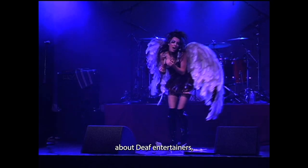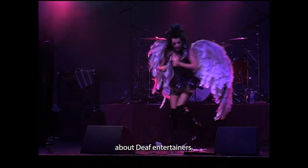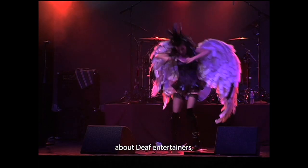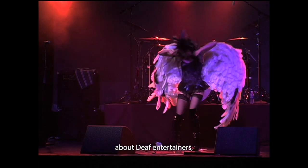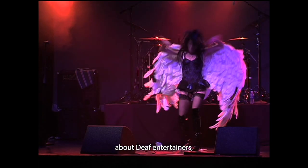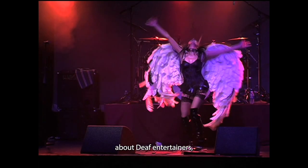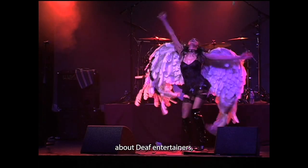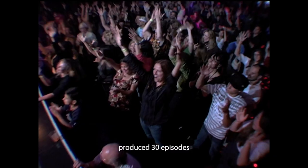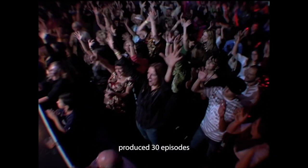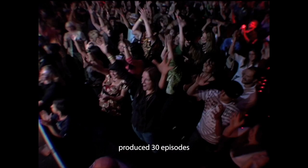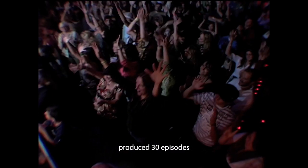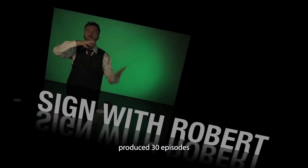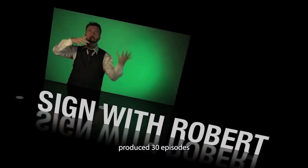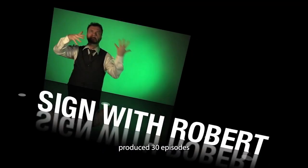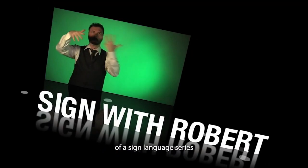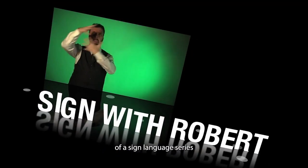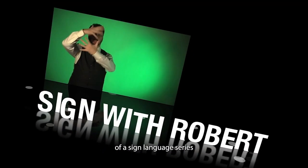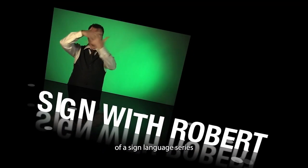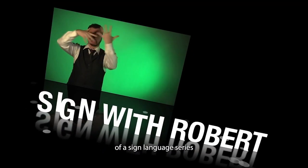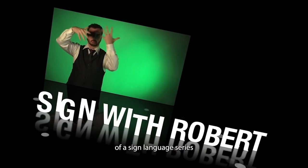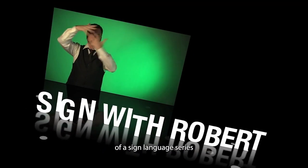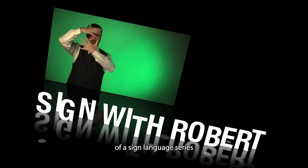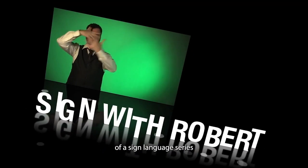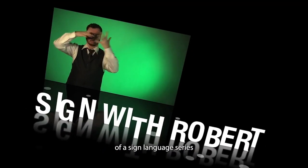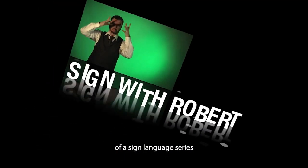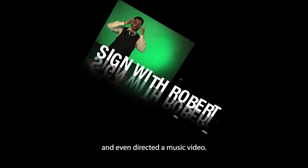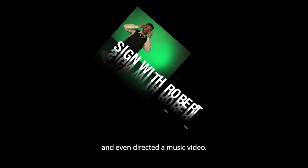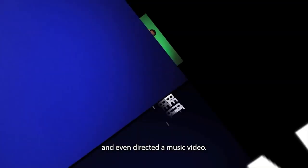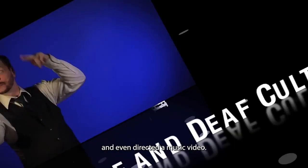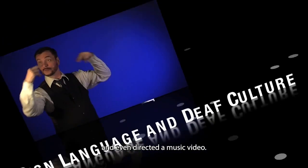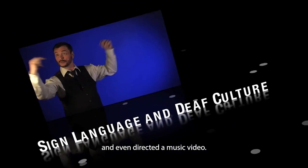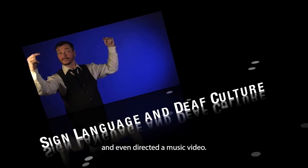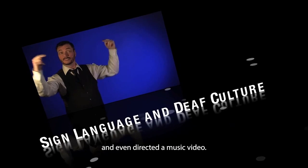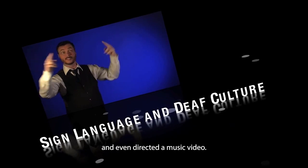entertainers, produced 30 episodes of a sign language series, and even directed a music video.